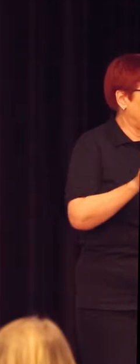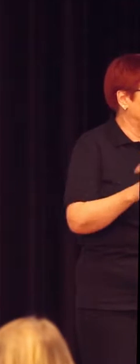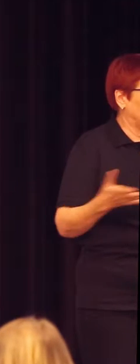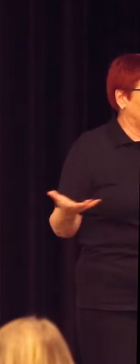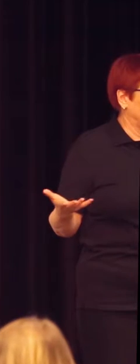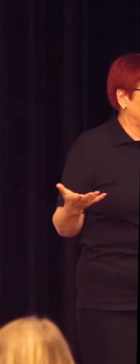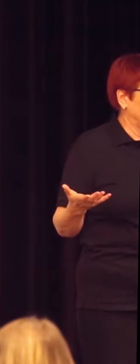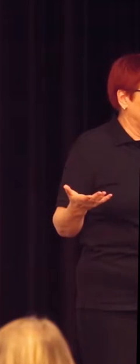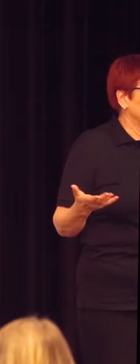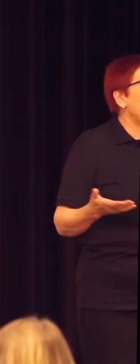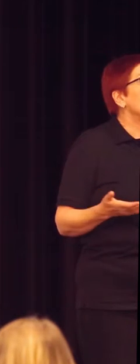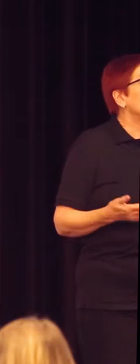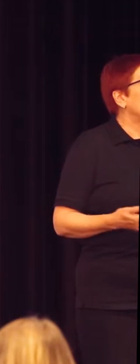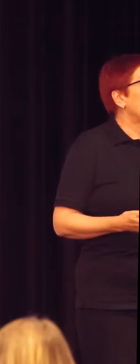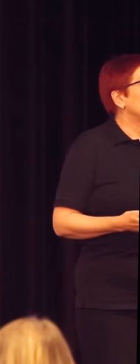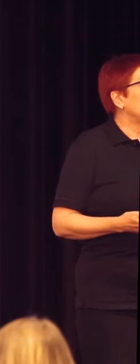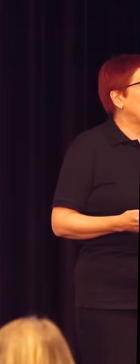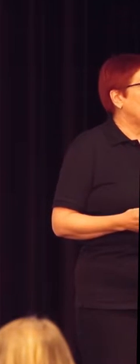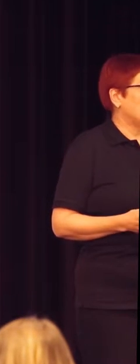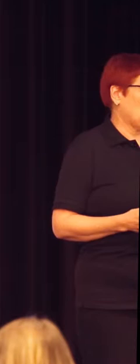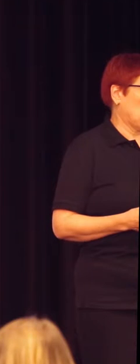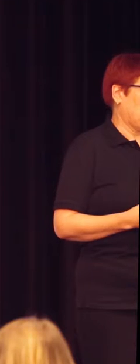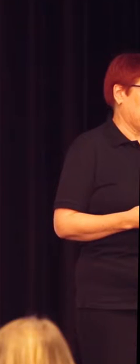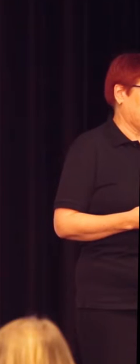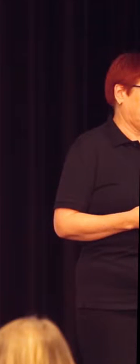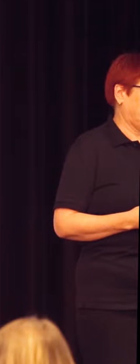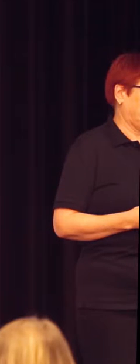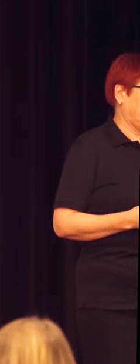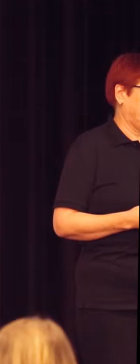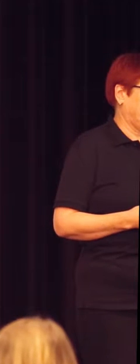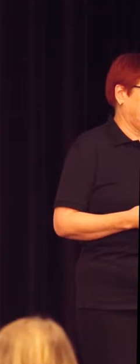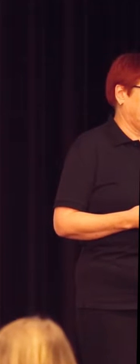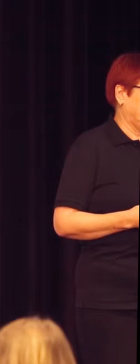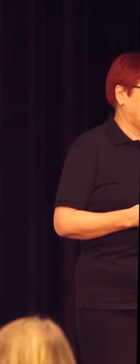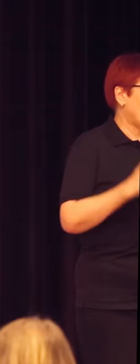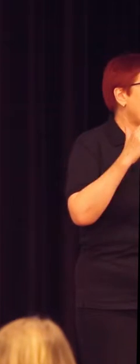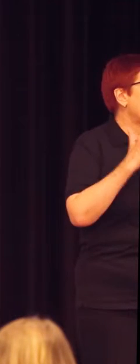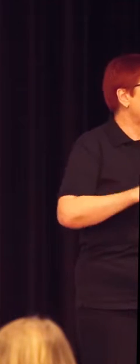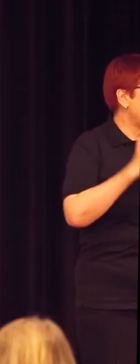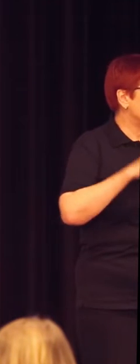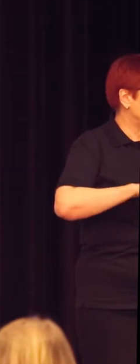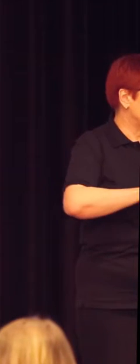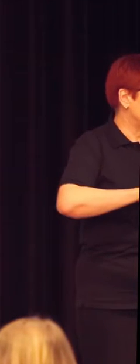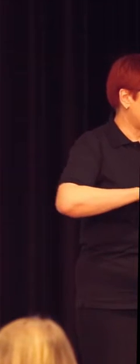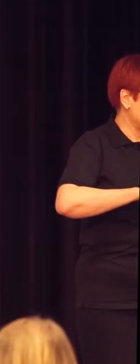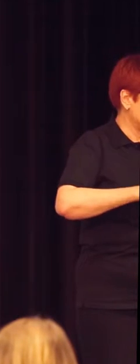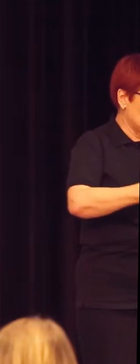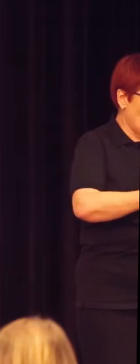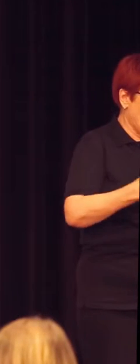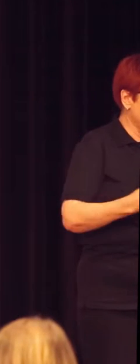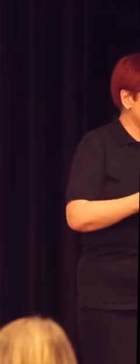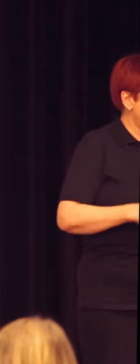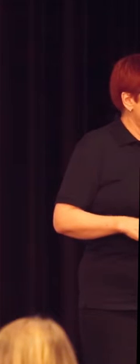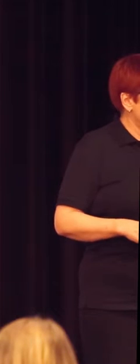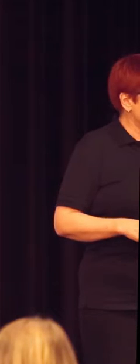Since the 12th century, we have built spaces with steps where one person